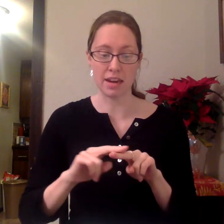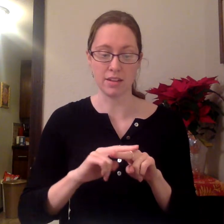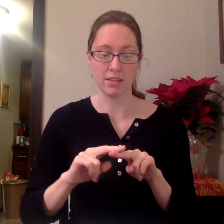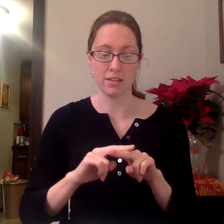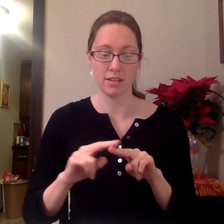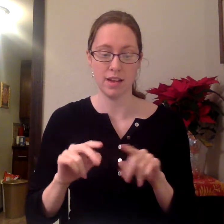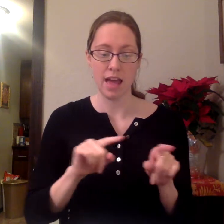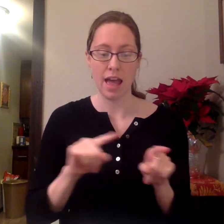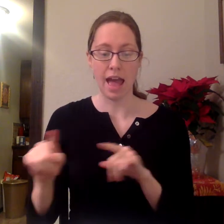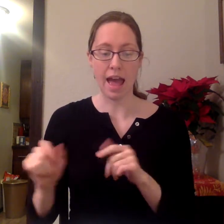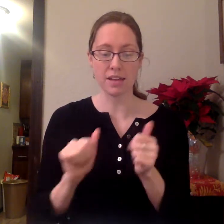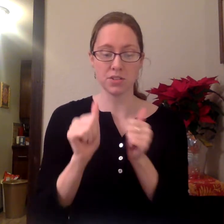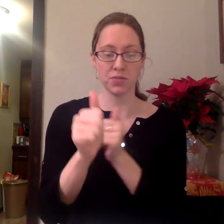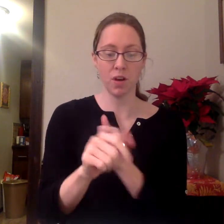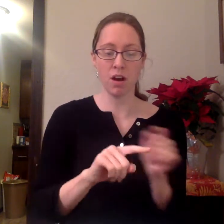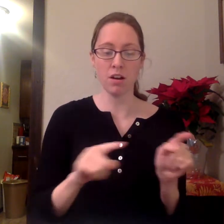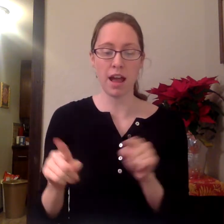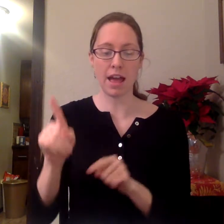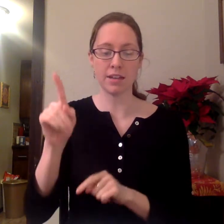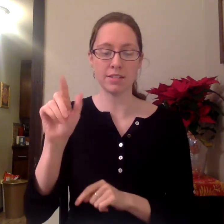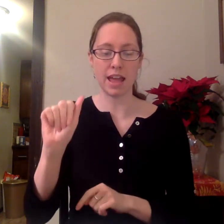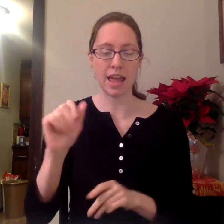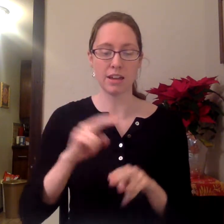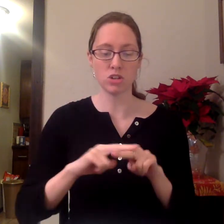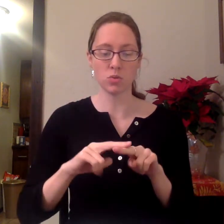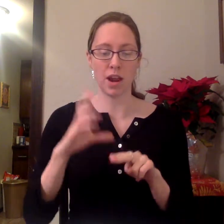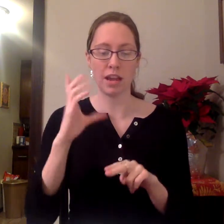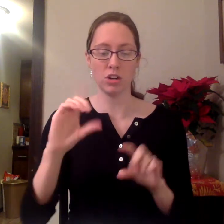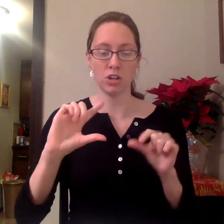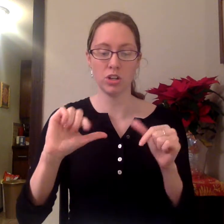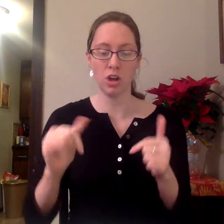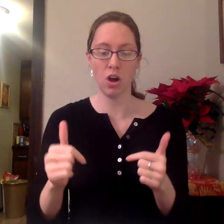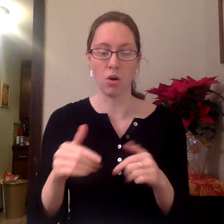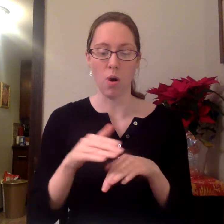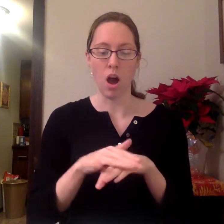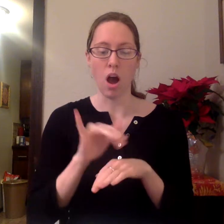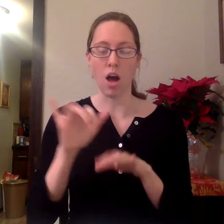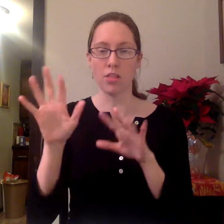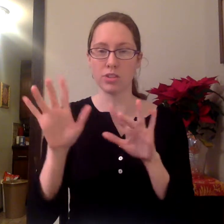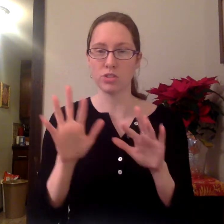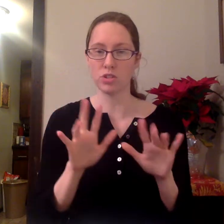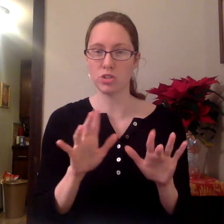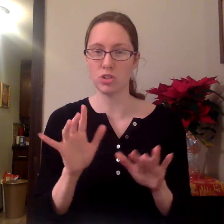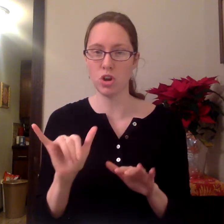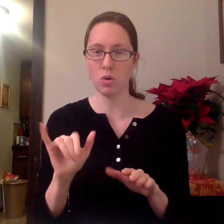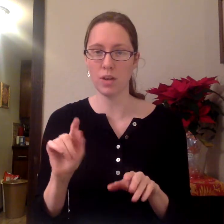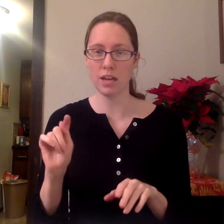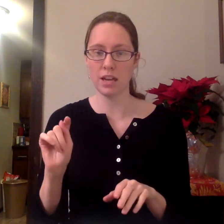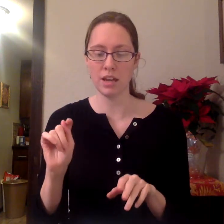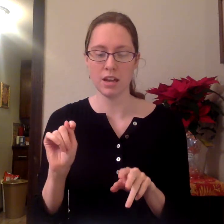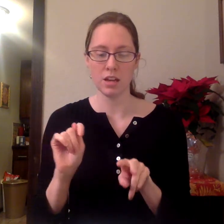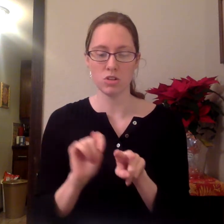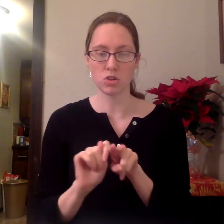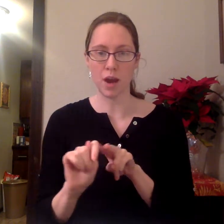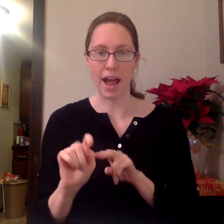As far as a train could go on the snowy tracks.